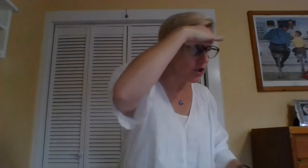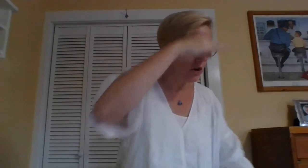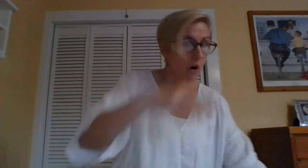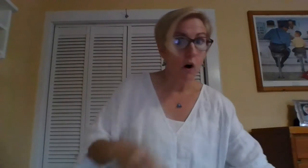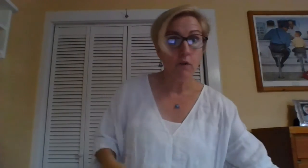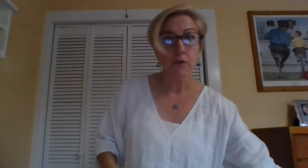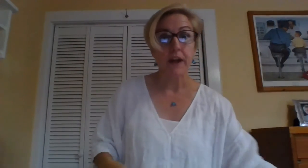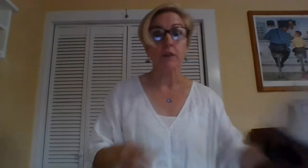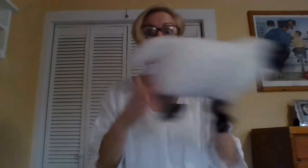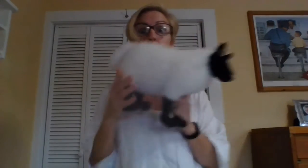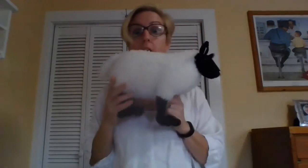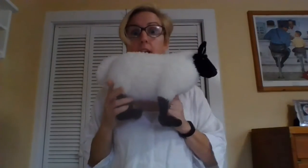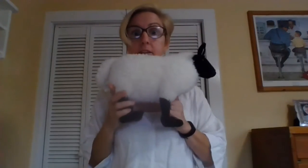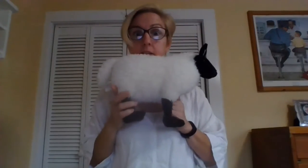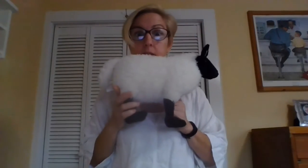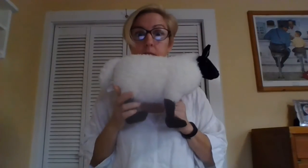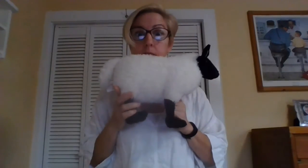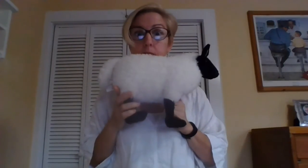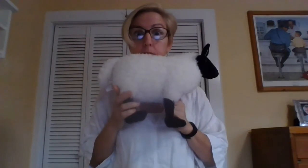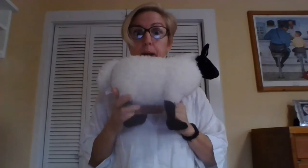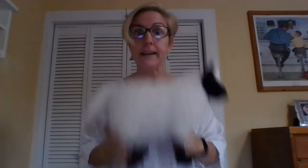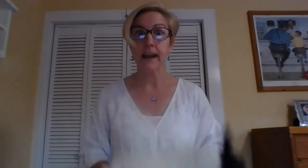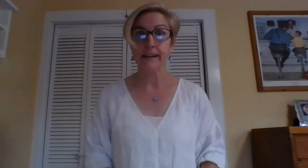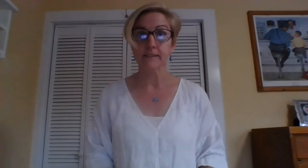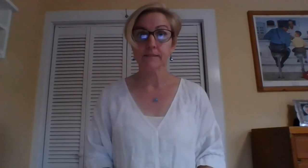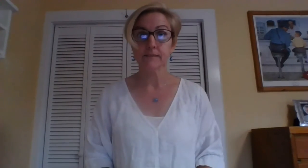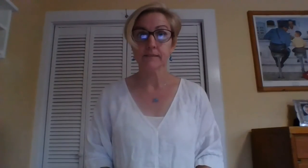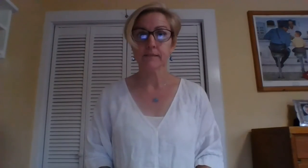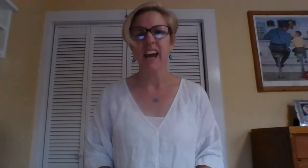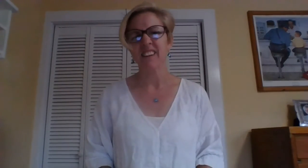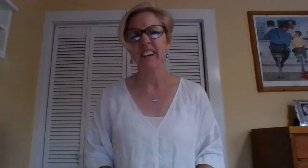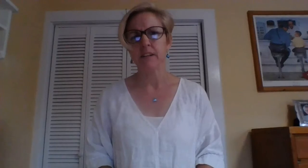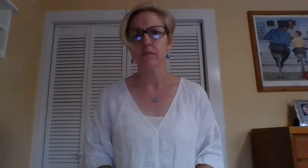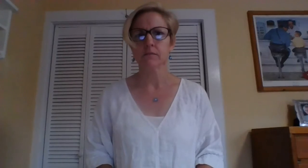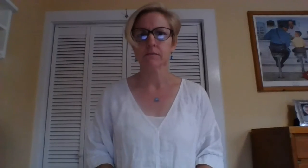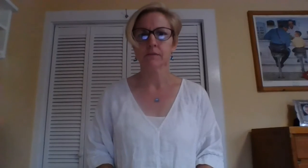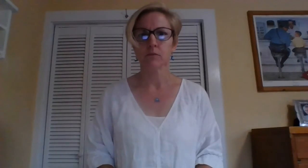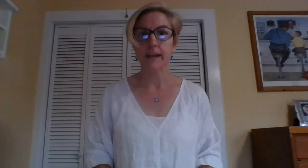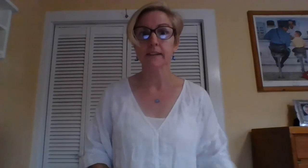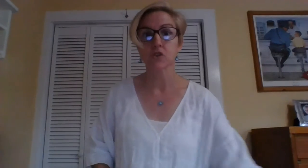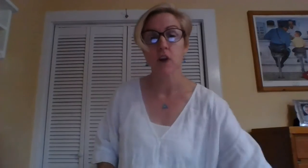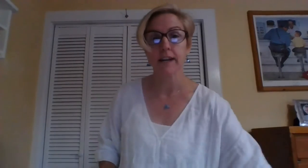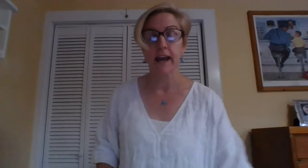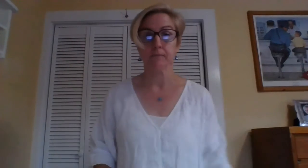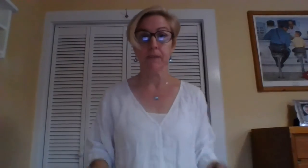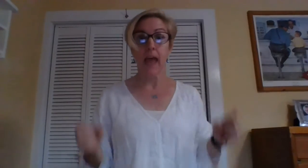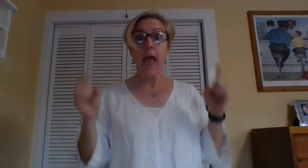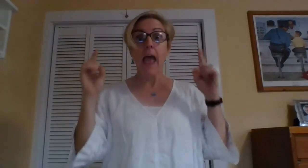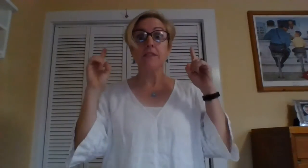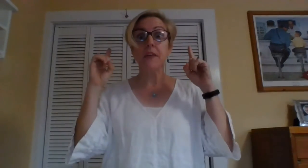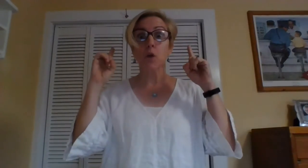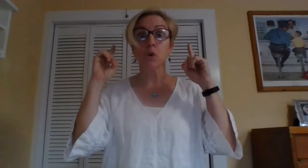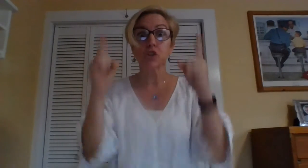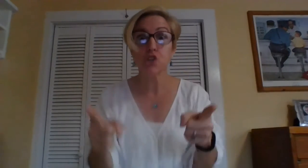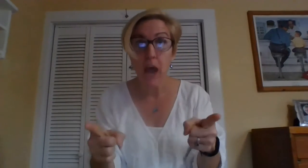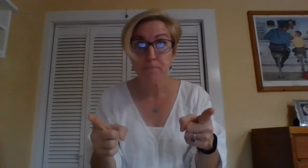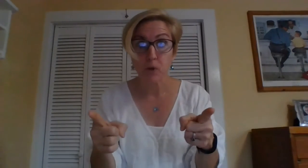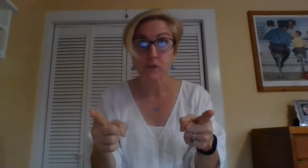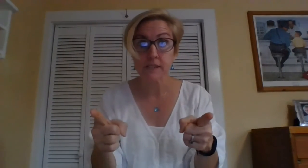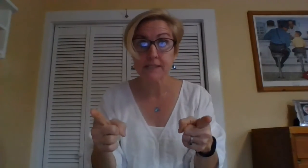over their flocks by night. At night. Ready? Let's try it again. And there were shepherds